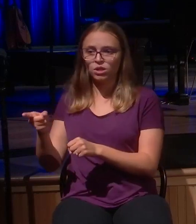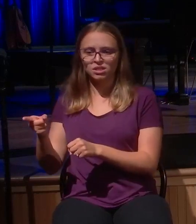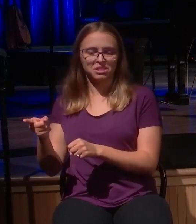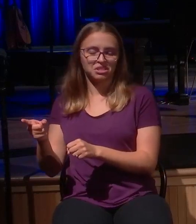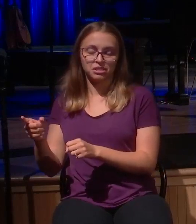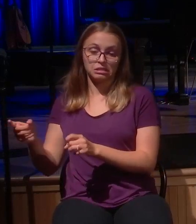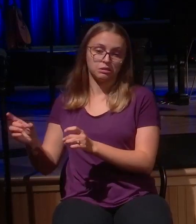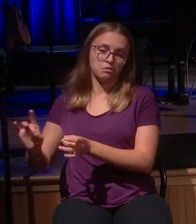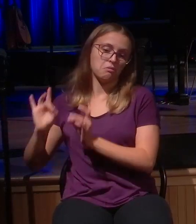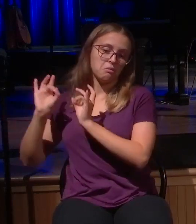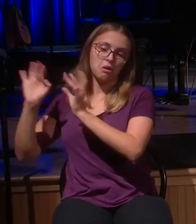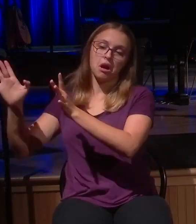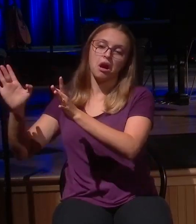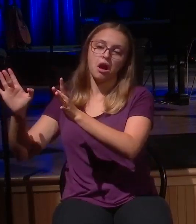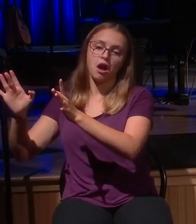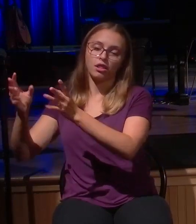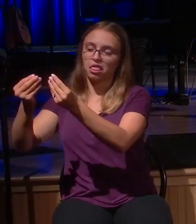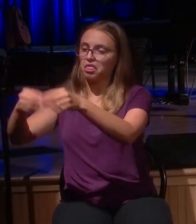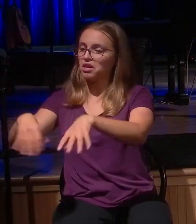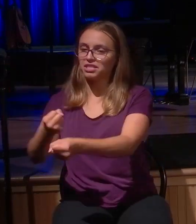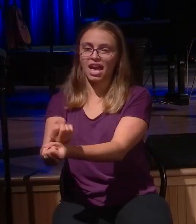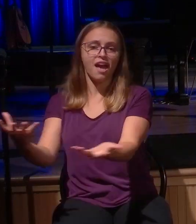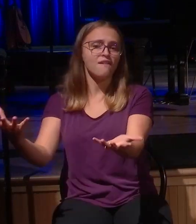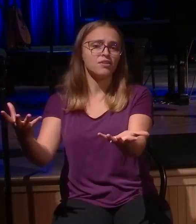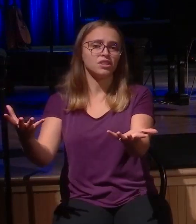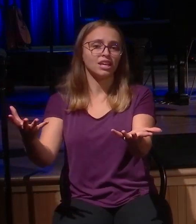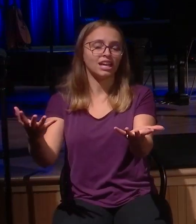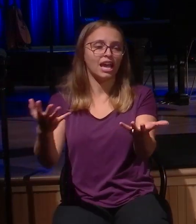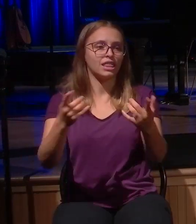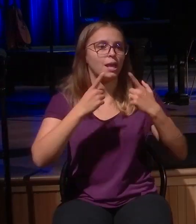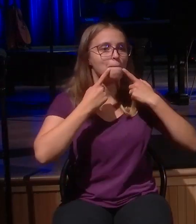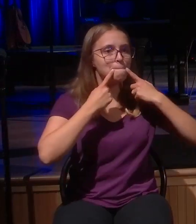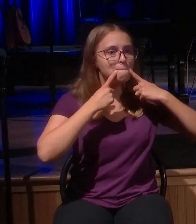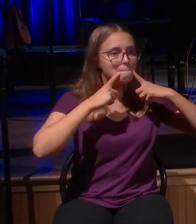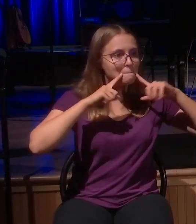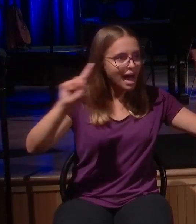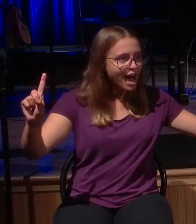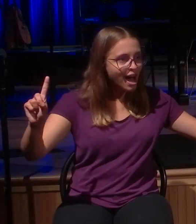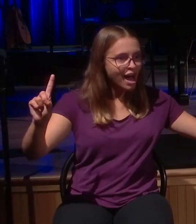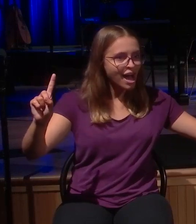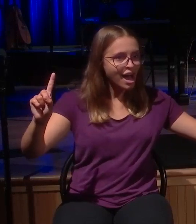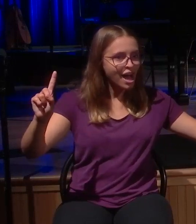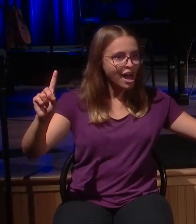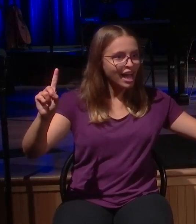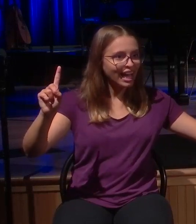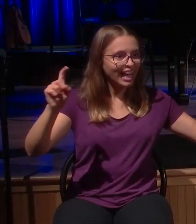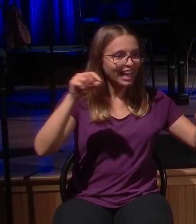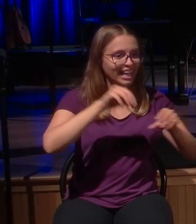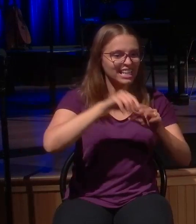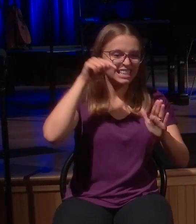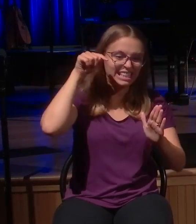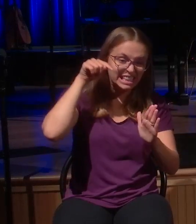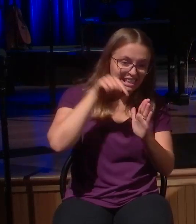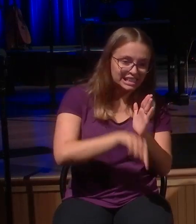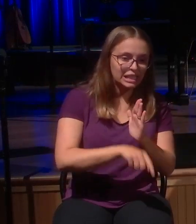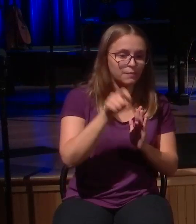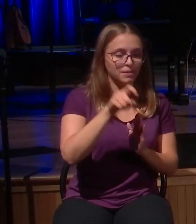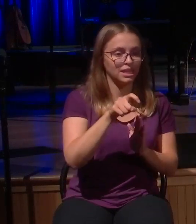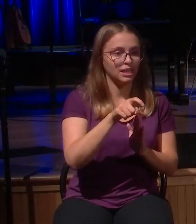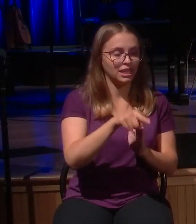He led to ruin. He hit the bottom of the barrel, and finally, at that deep point of need, the prodigal, the lost son, comes to his senses,